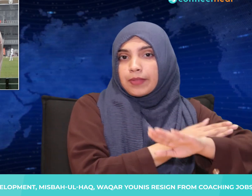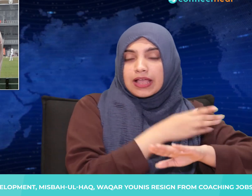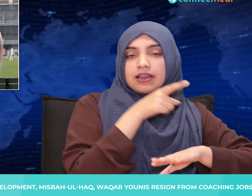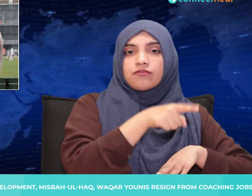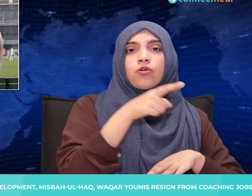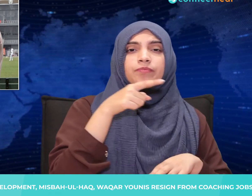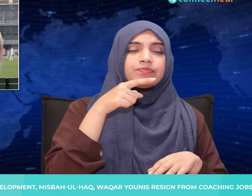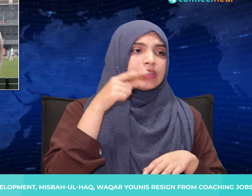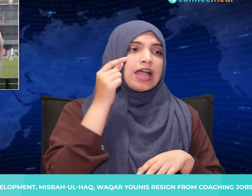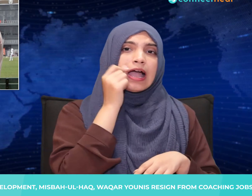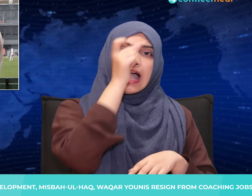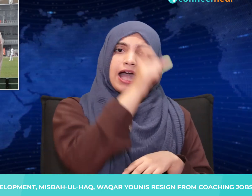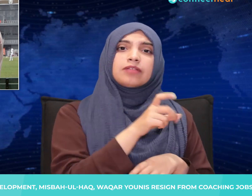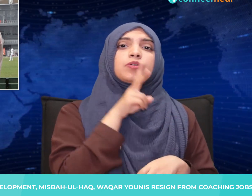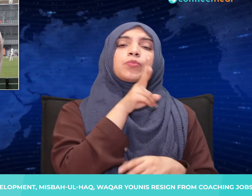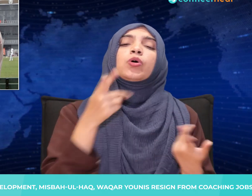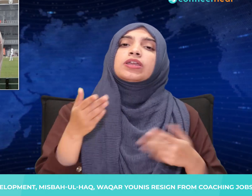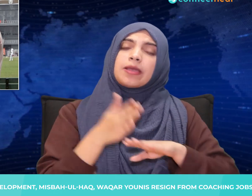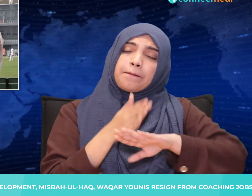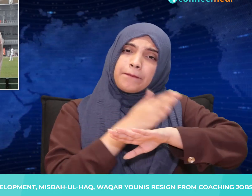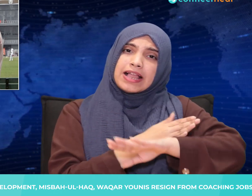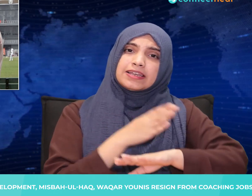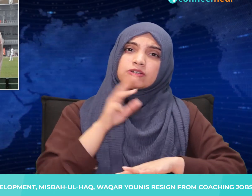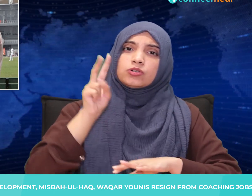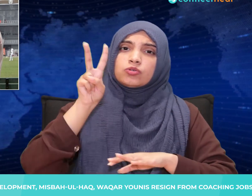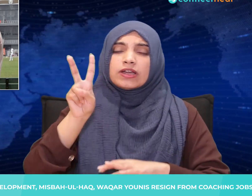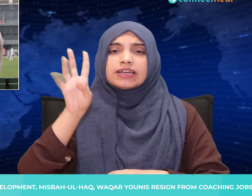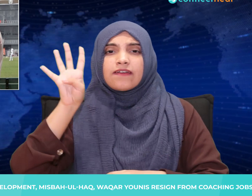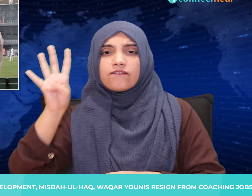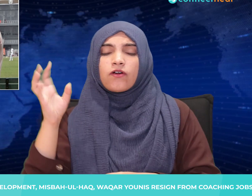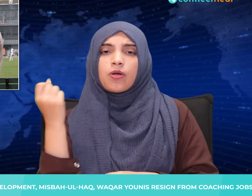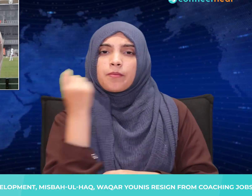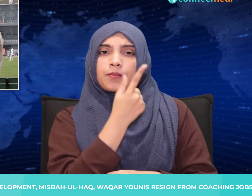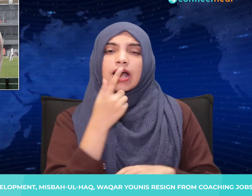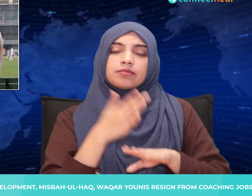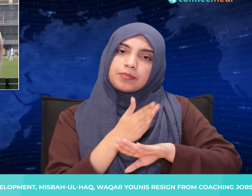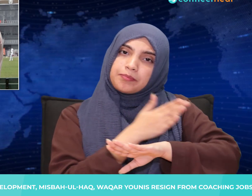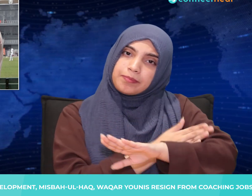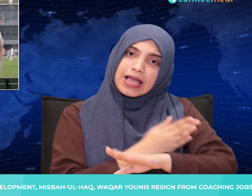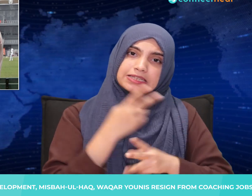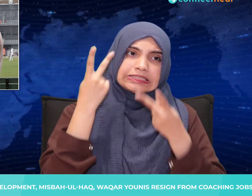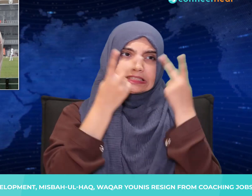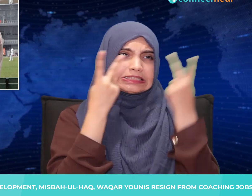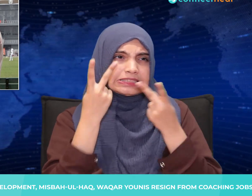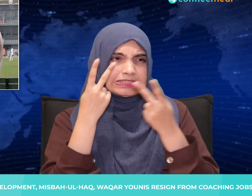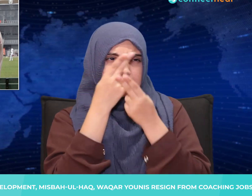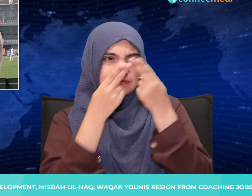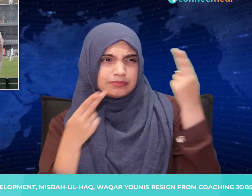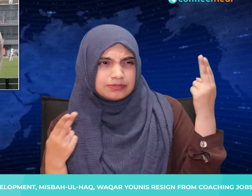on the past 24 months as well as the schedule for international cricket ahead.